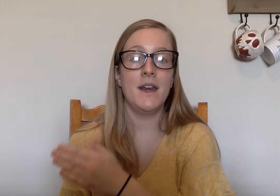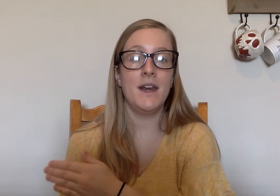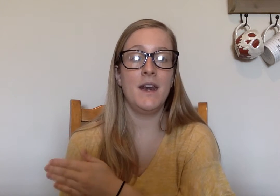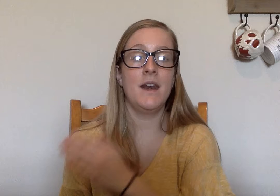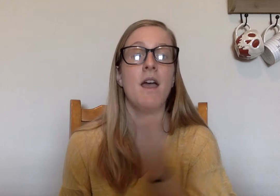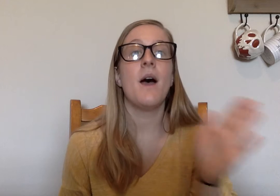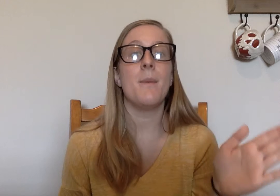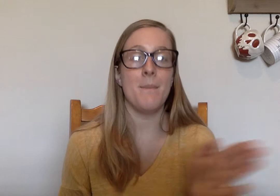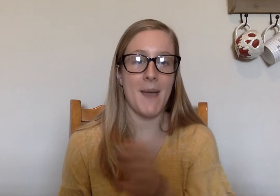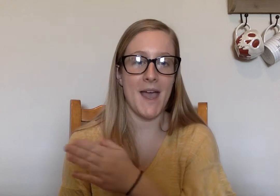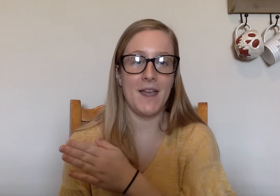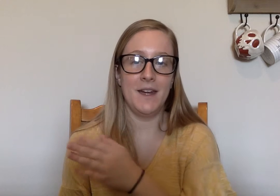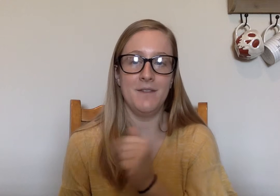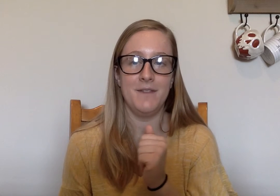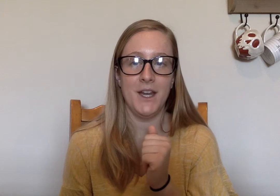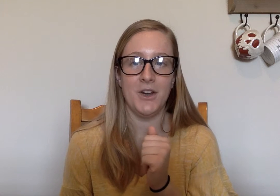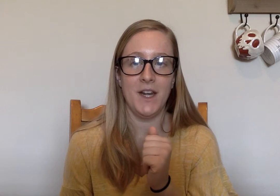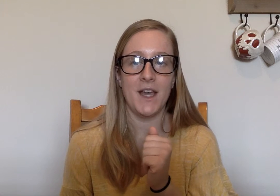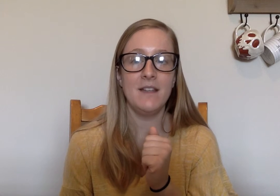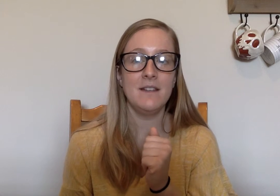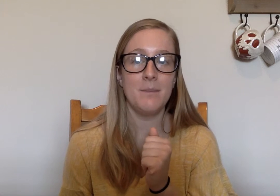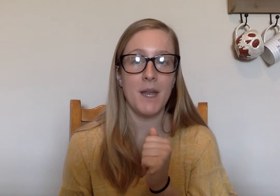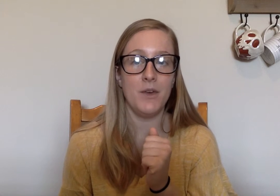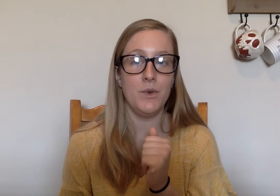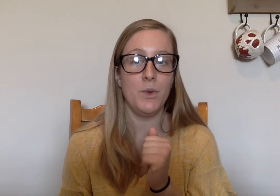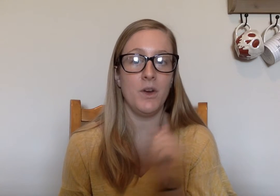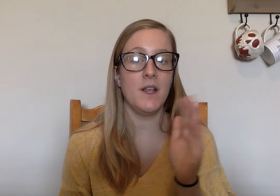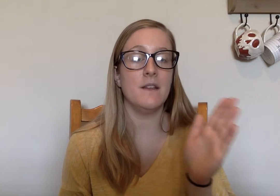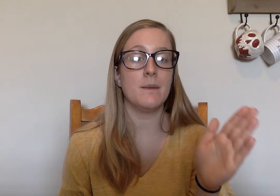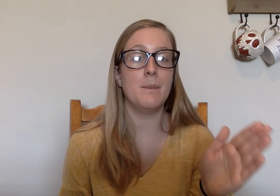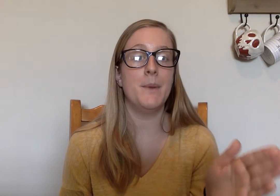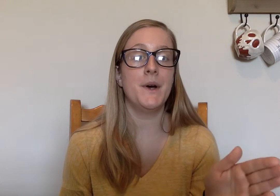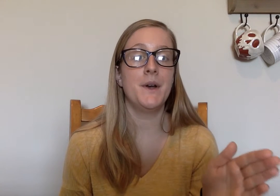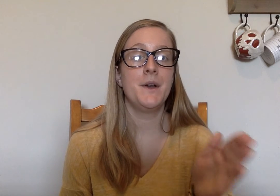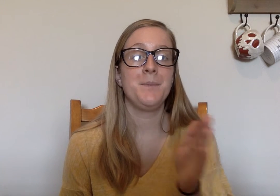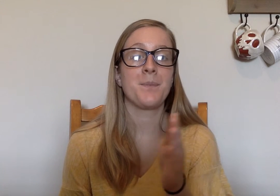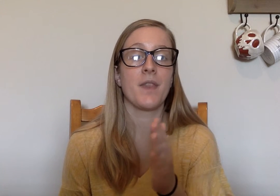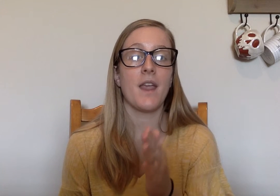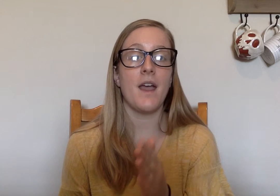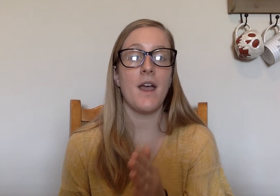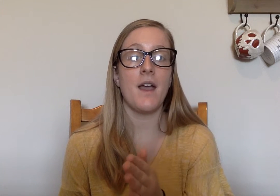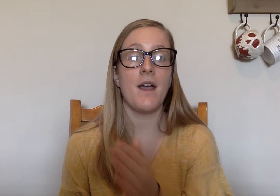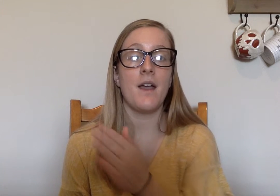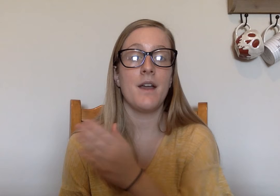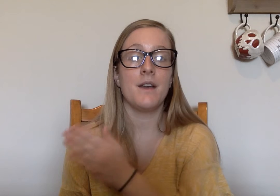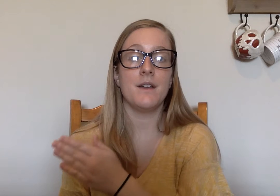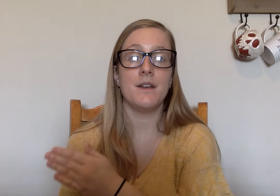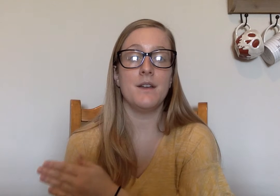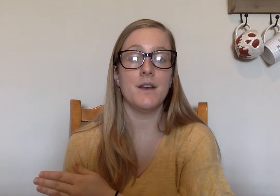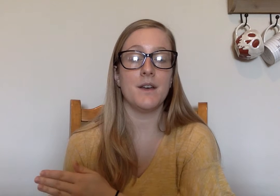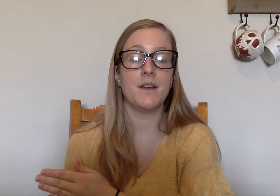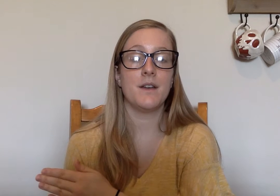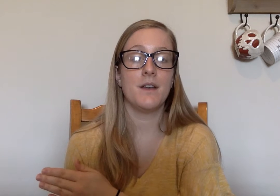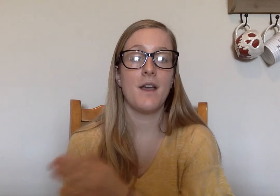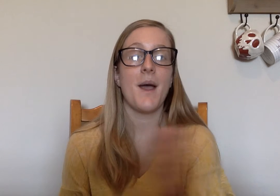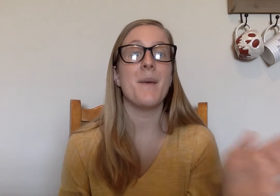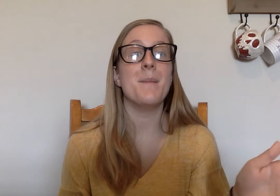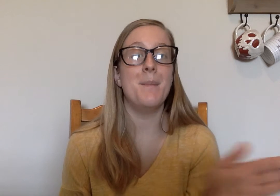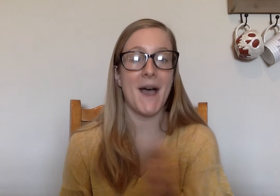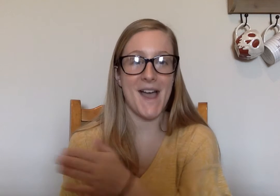N. Men. Very nice. My new word is B, A, G. Bag.